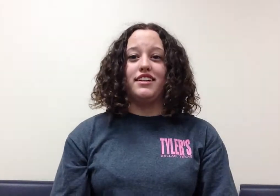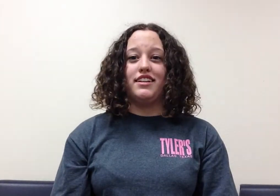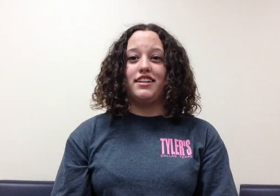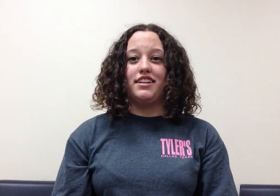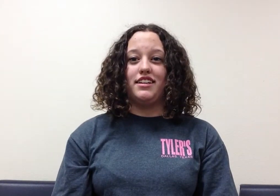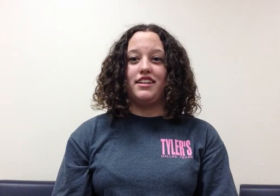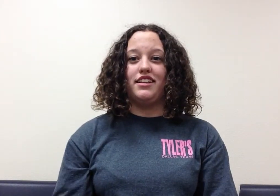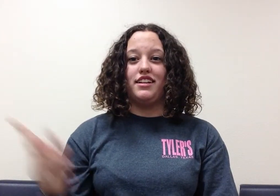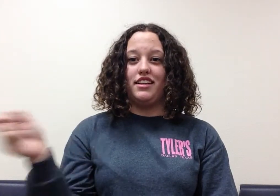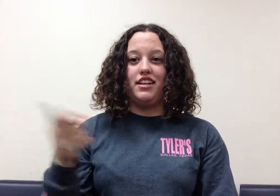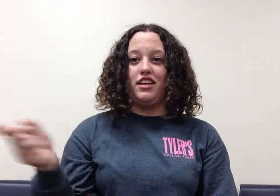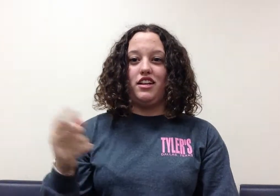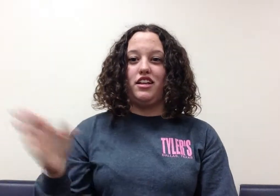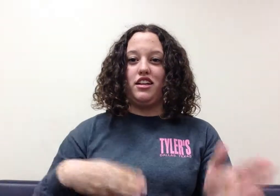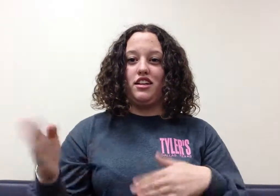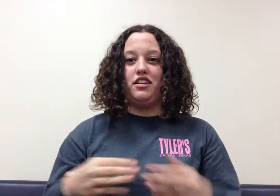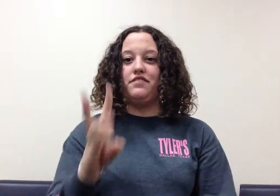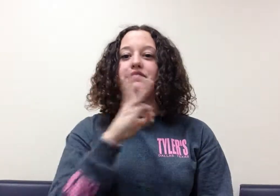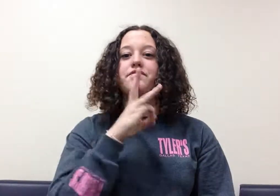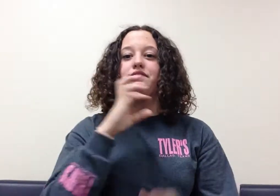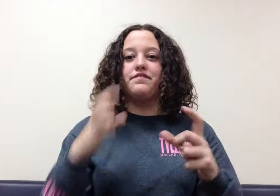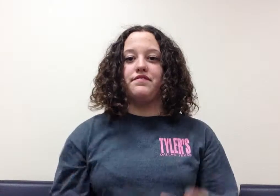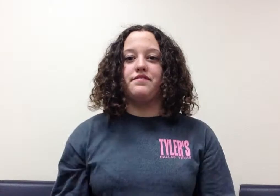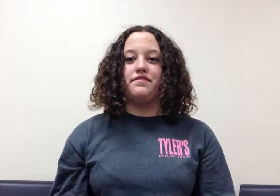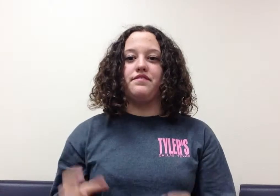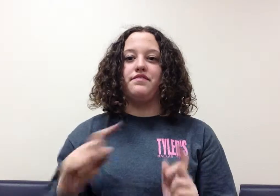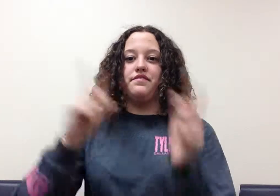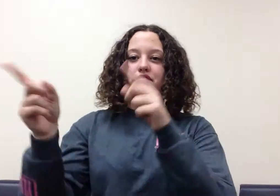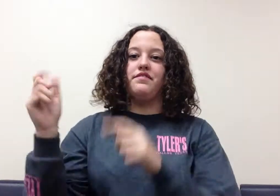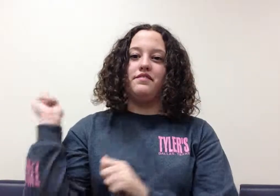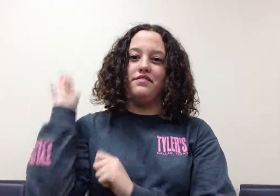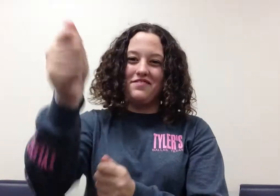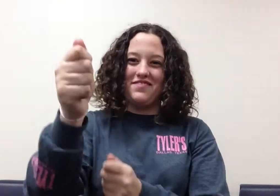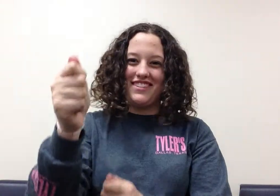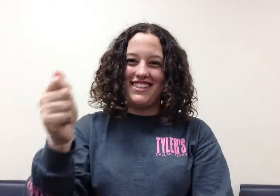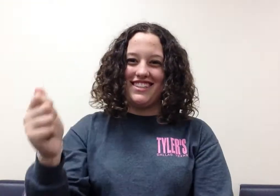Then they walked to the pond to go fishing before dinner.